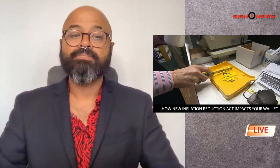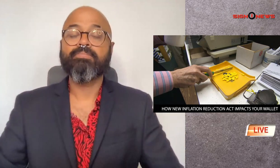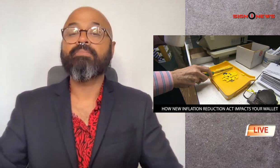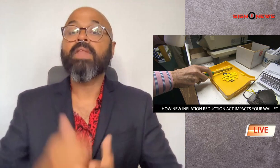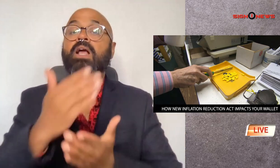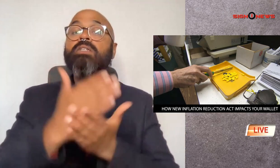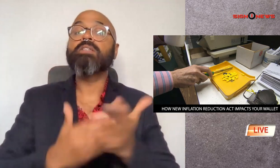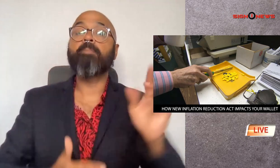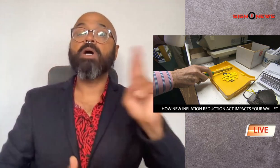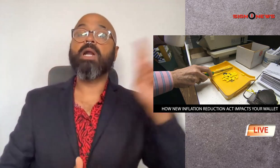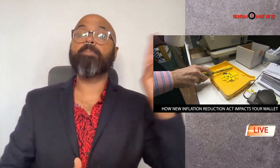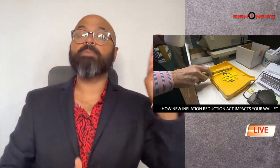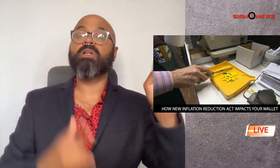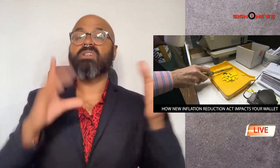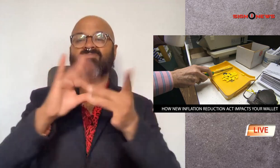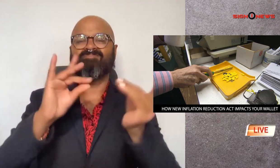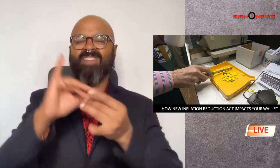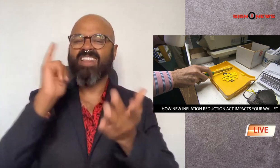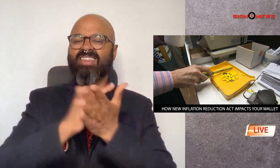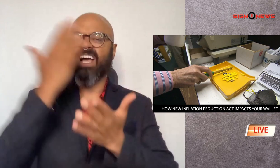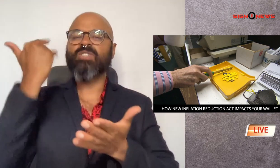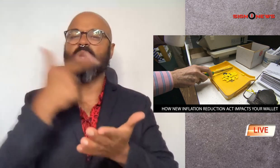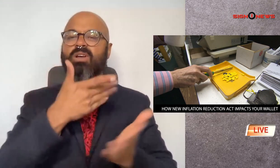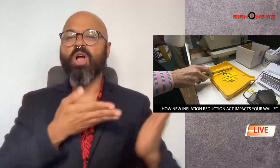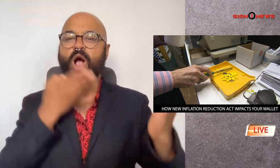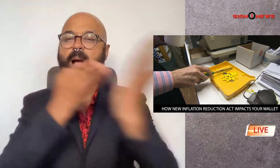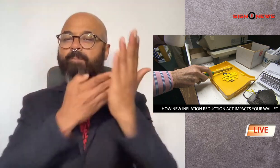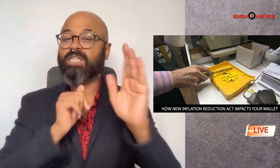some republicans say that's why they oppose the bill